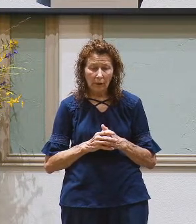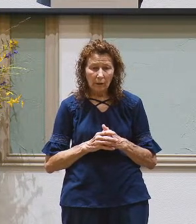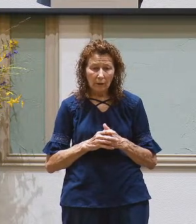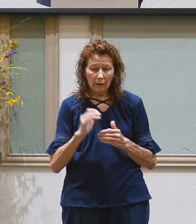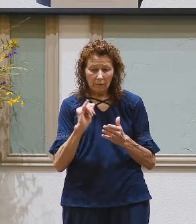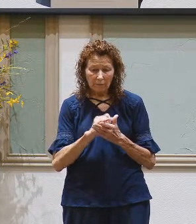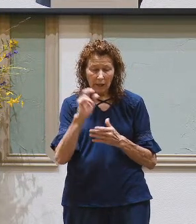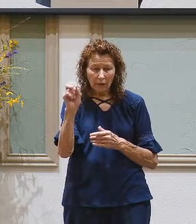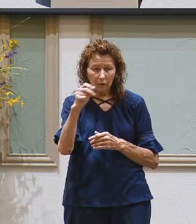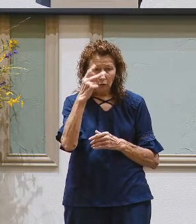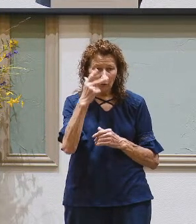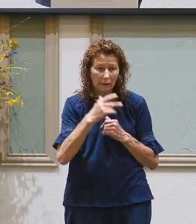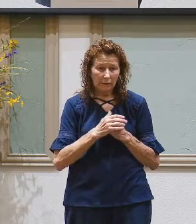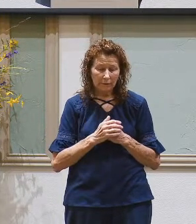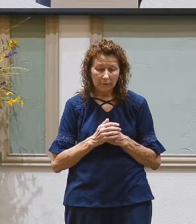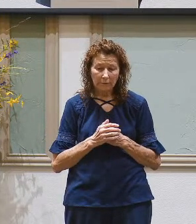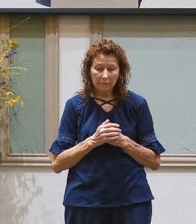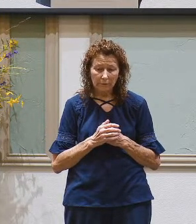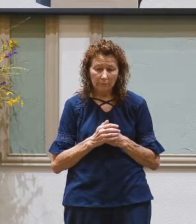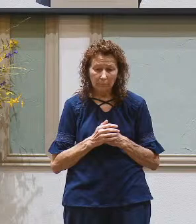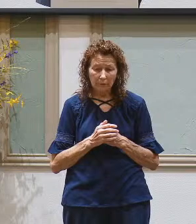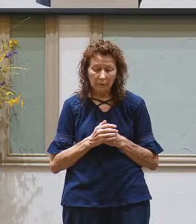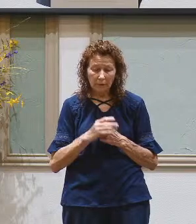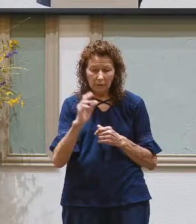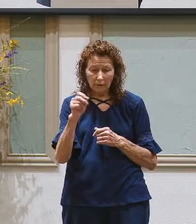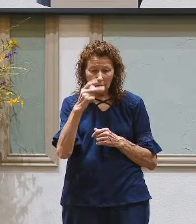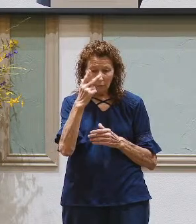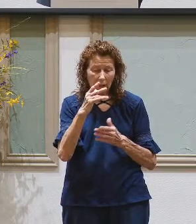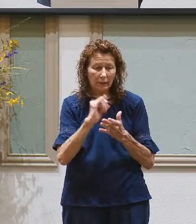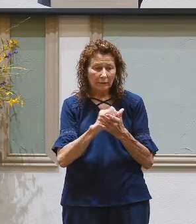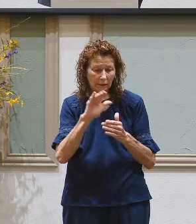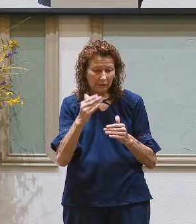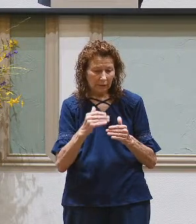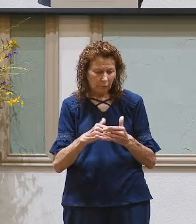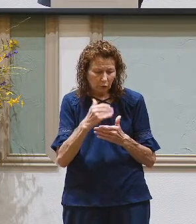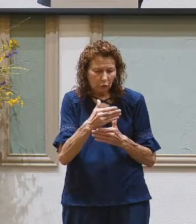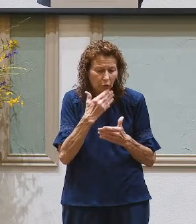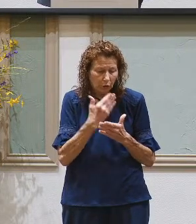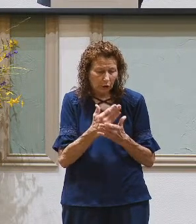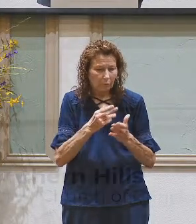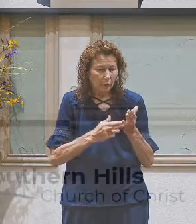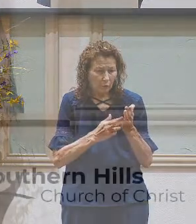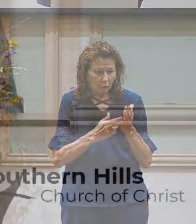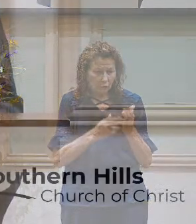that's grace a grace that seems too good to be true